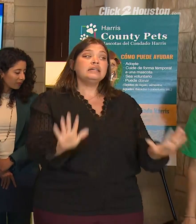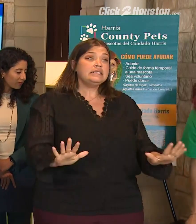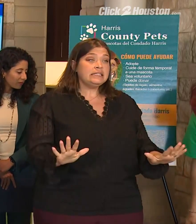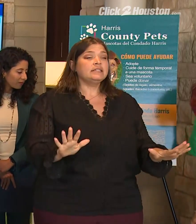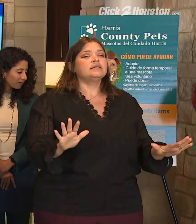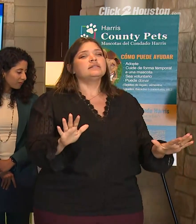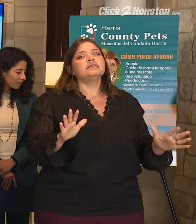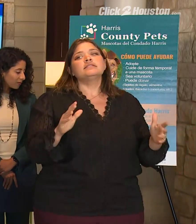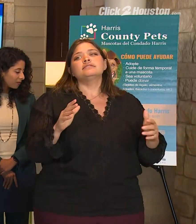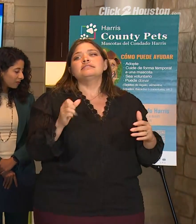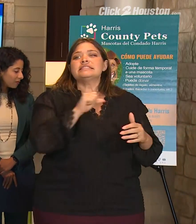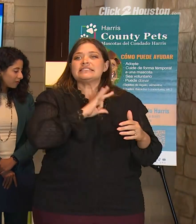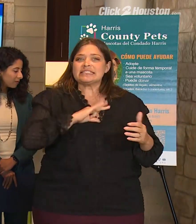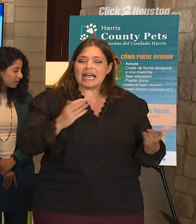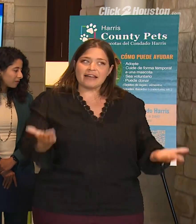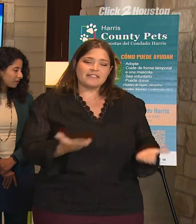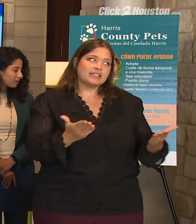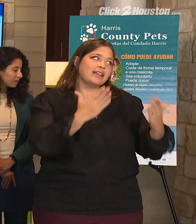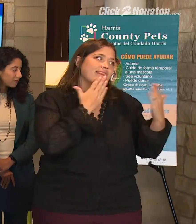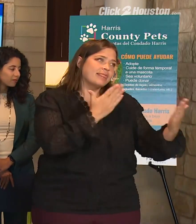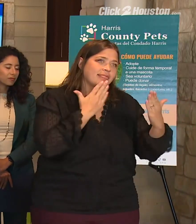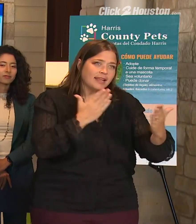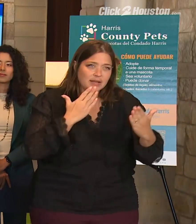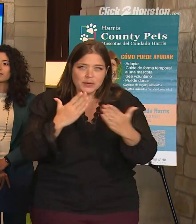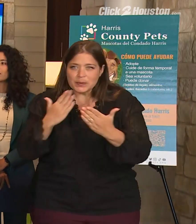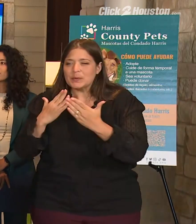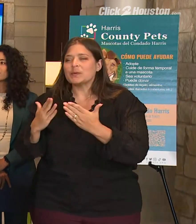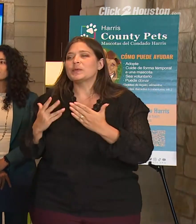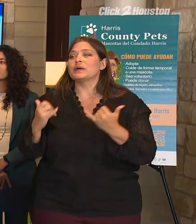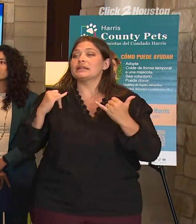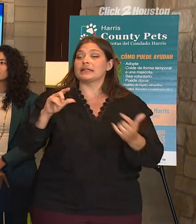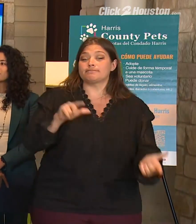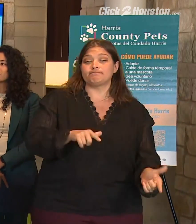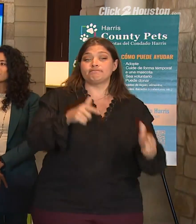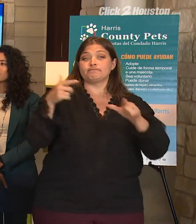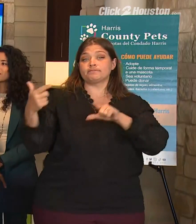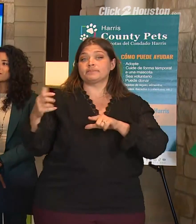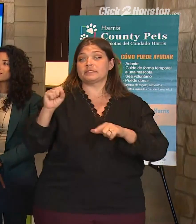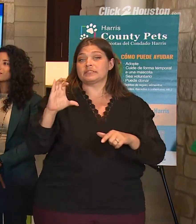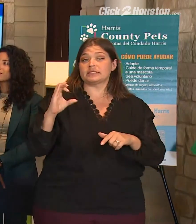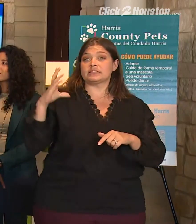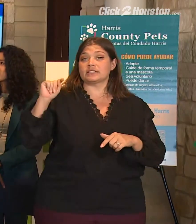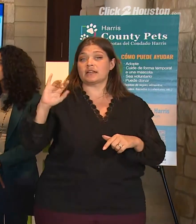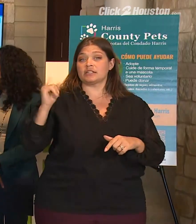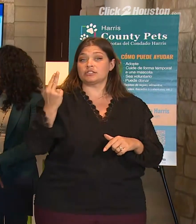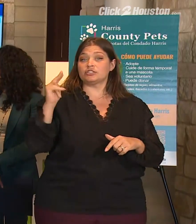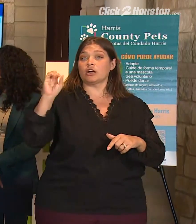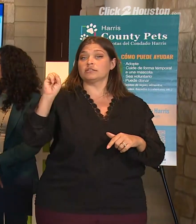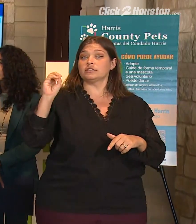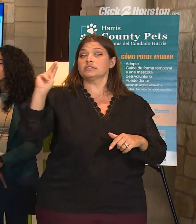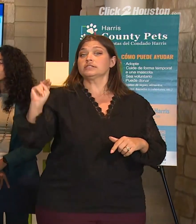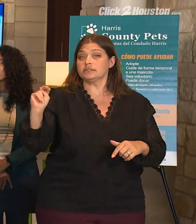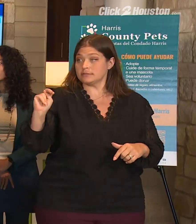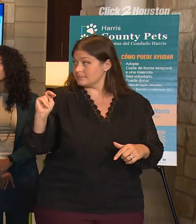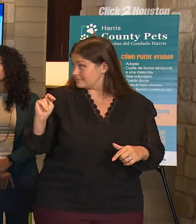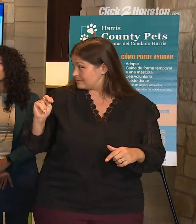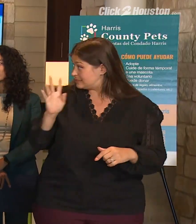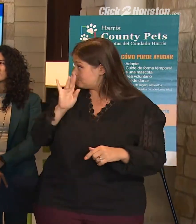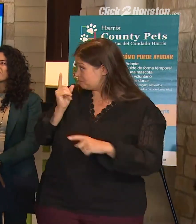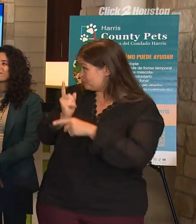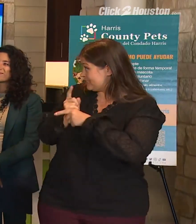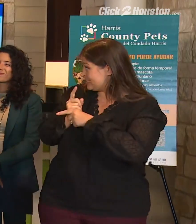thank the staff enough. And so I'd like to turn it over to Scott Johnson. Did I do that right?